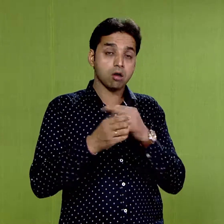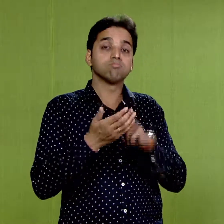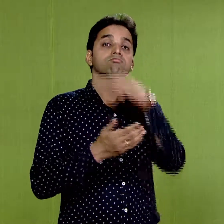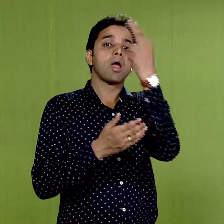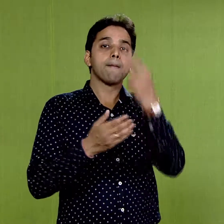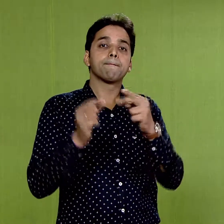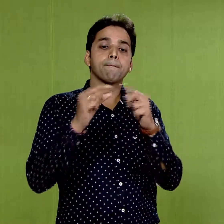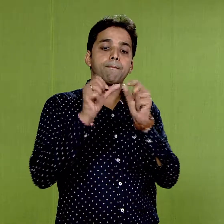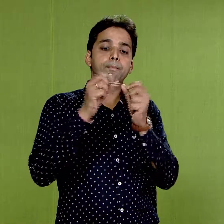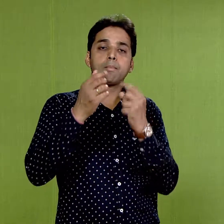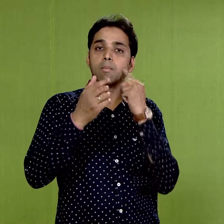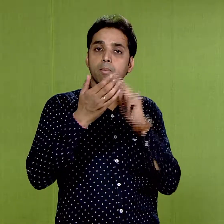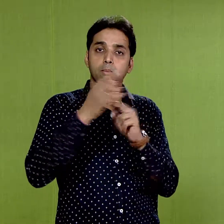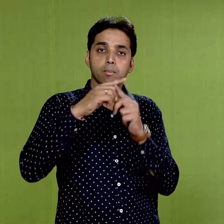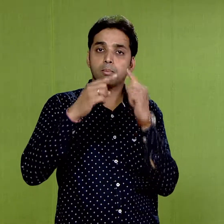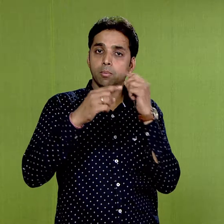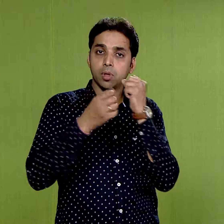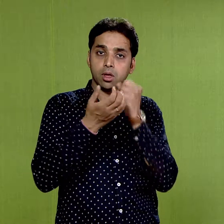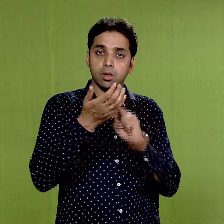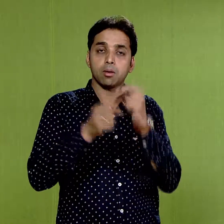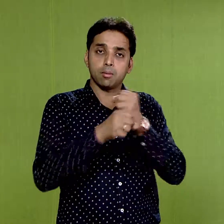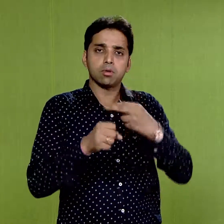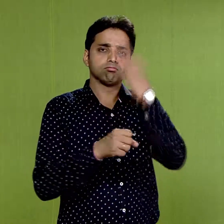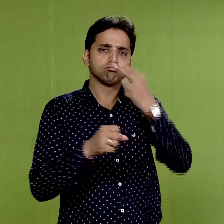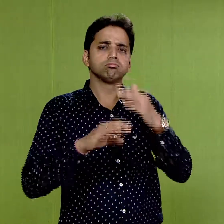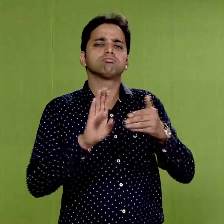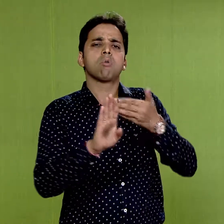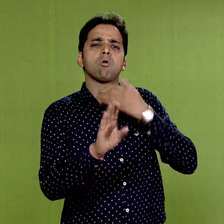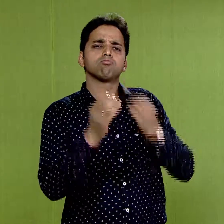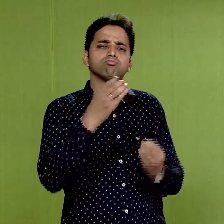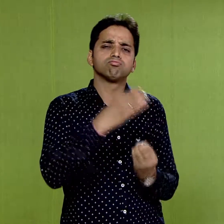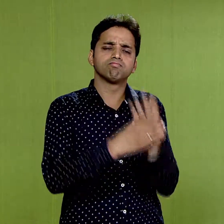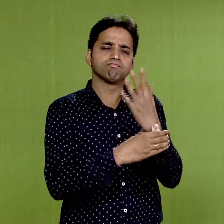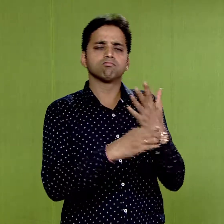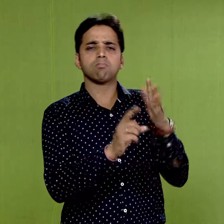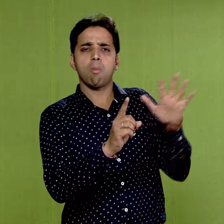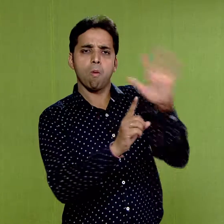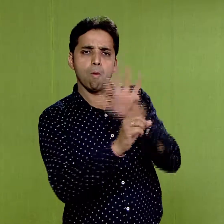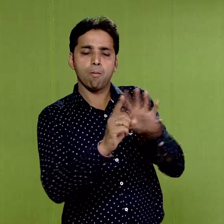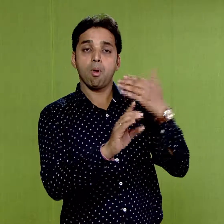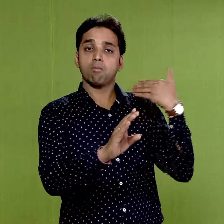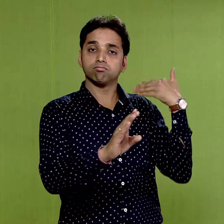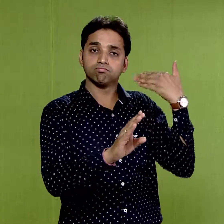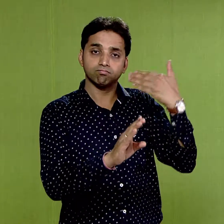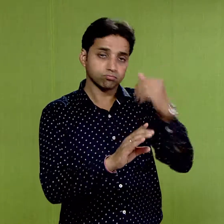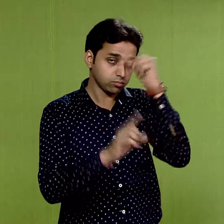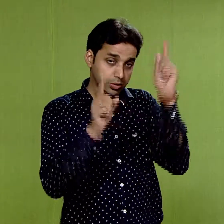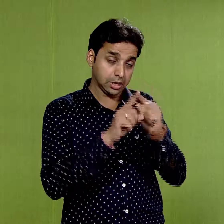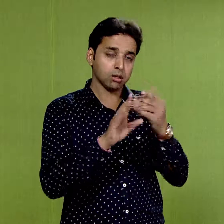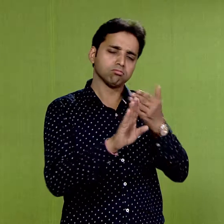in India from very early times. Indian it is evident from the ancient